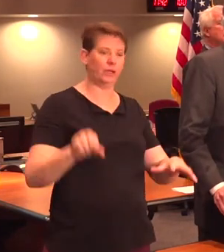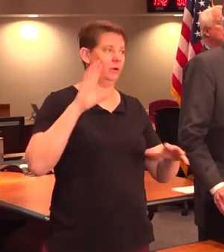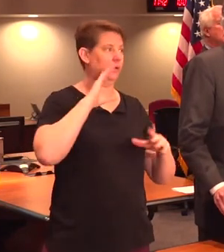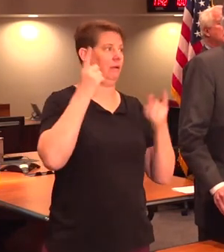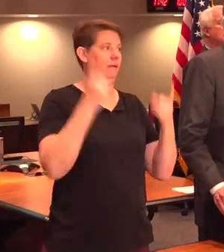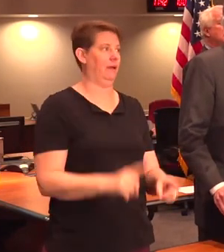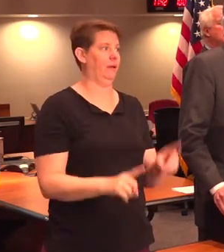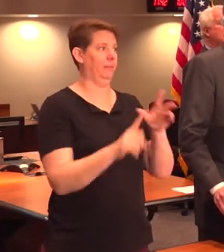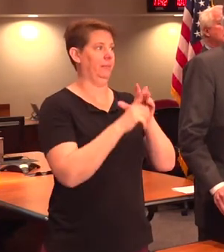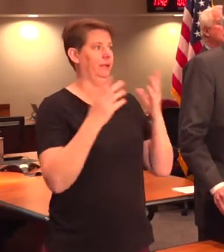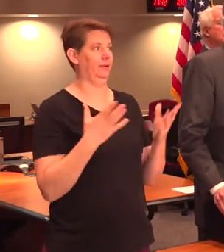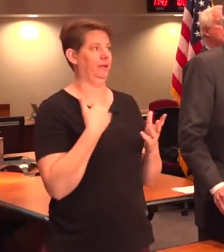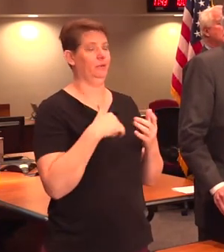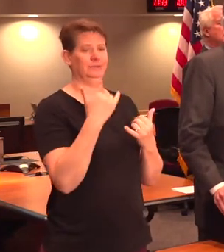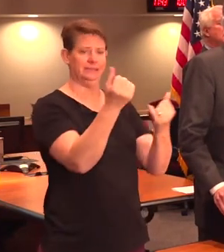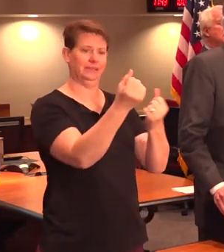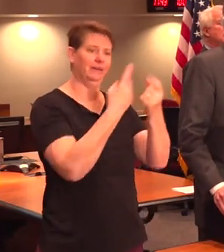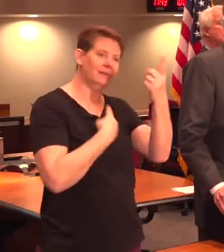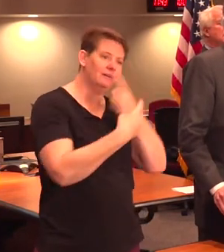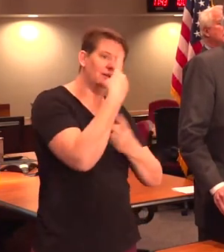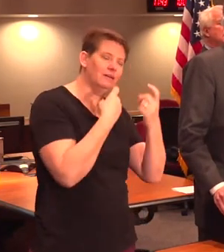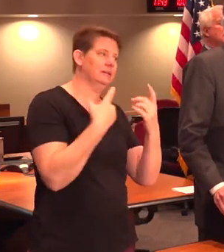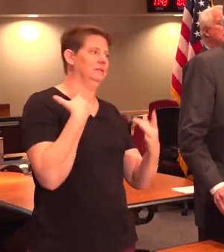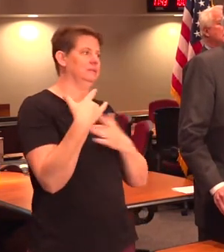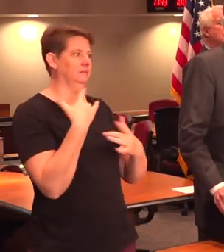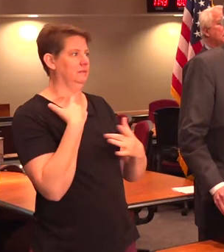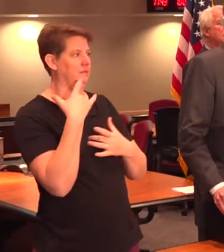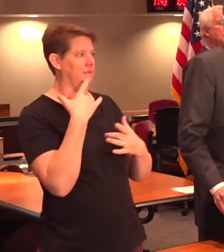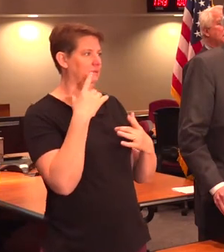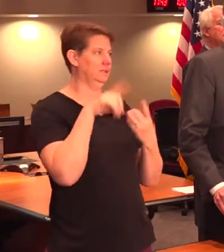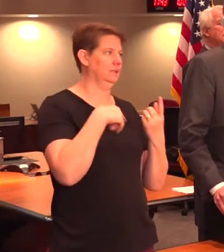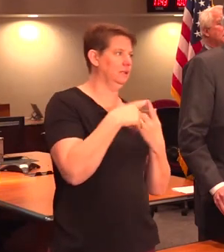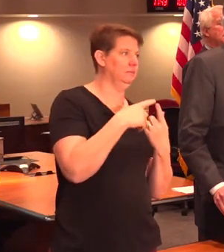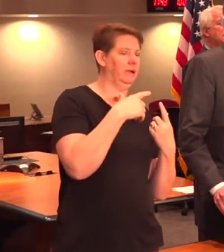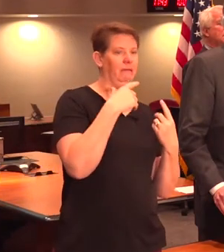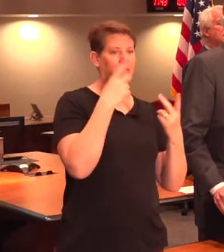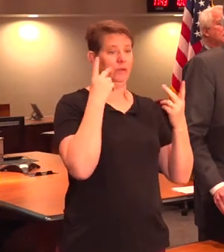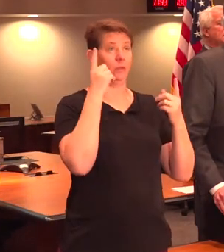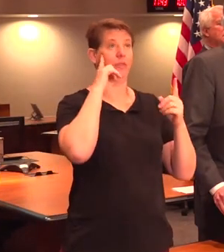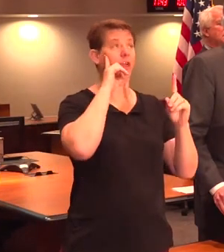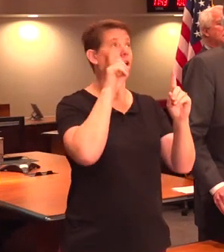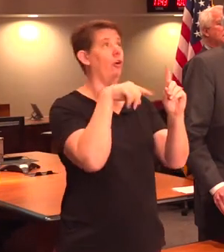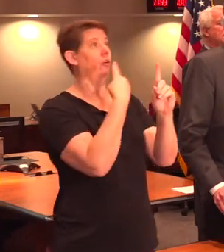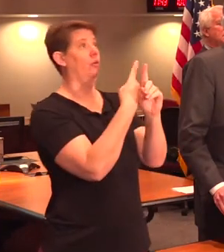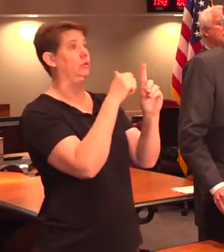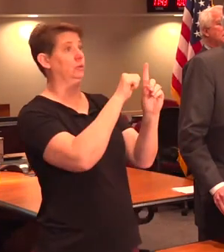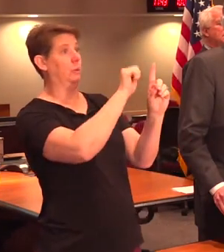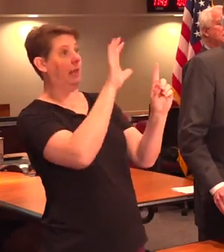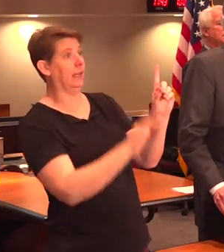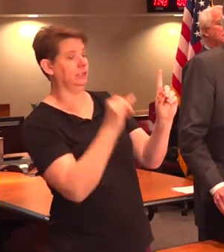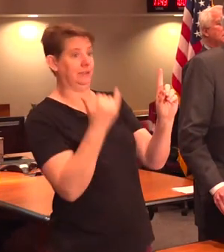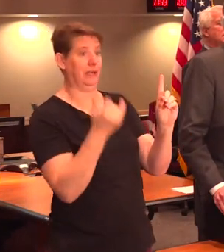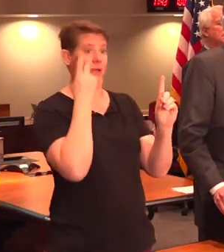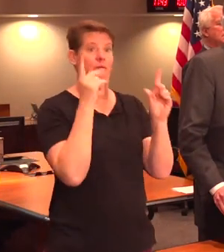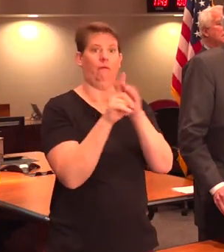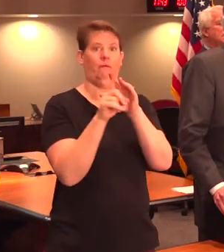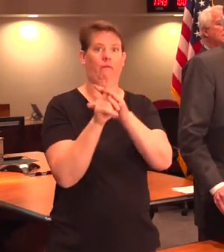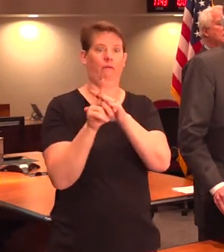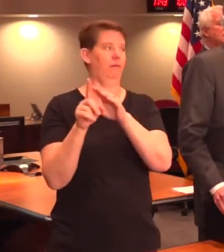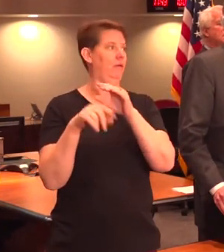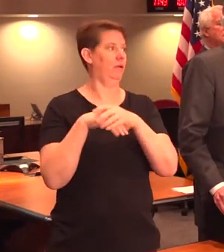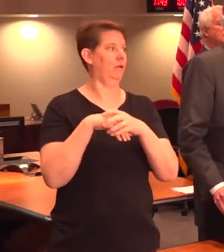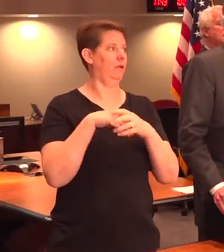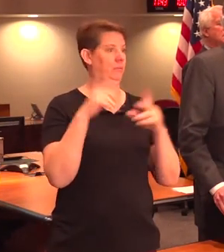we're getting the question and the concerns from our viewers. know, first we thought it was something isolated to the Asian continent. And now we're seeing cases pop up about